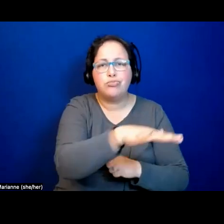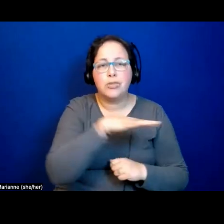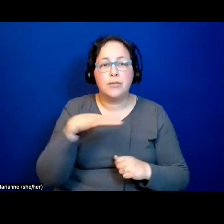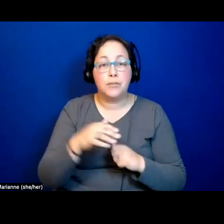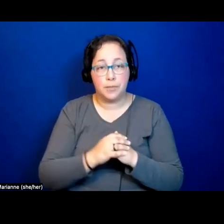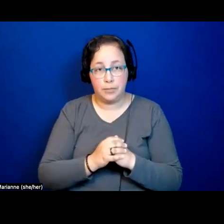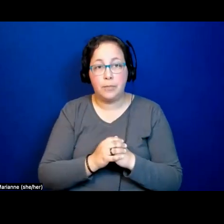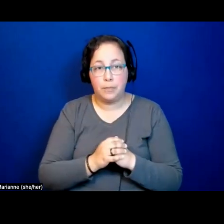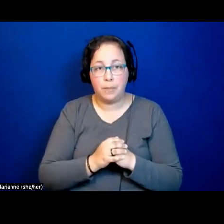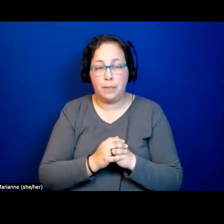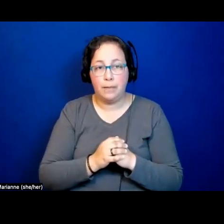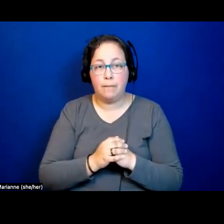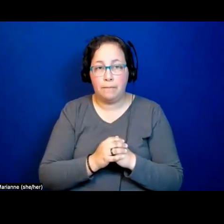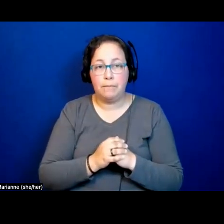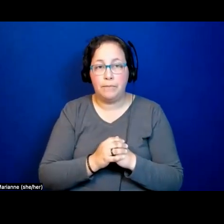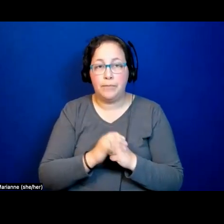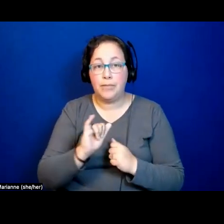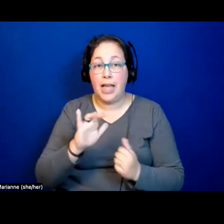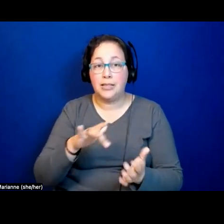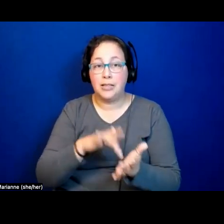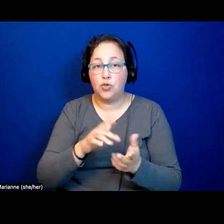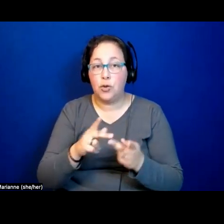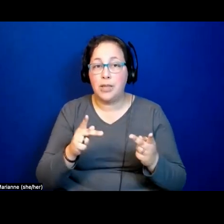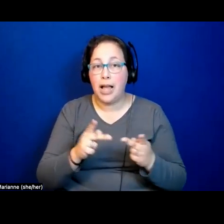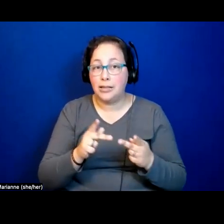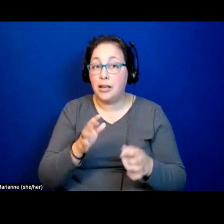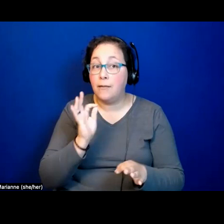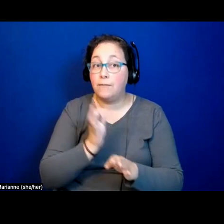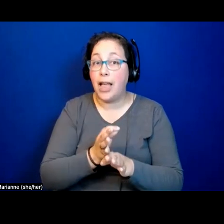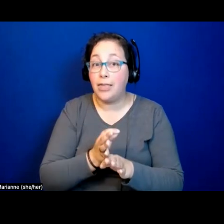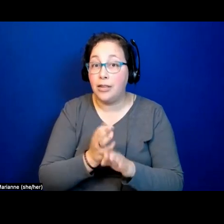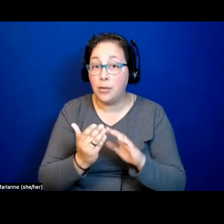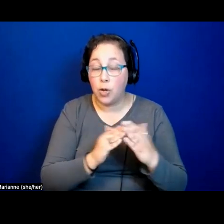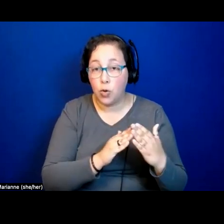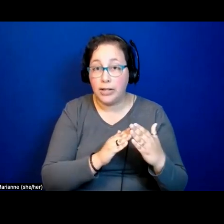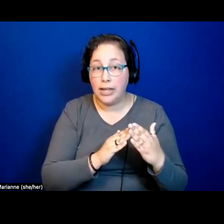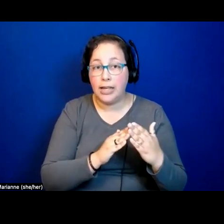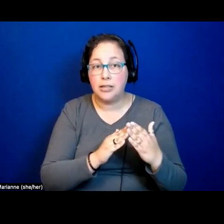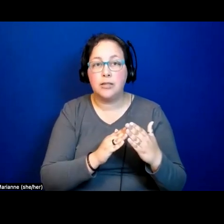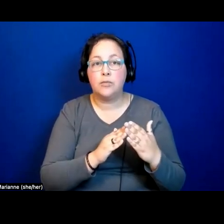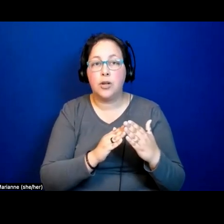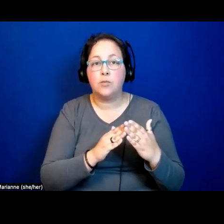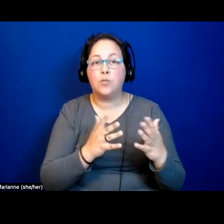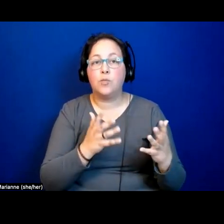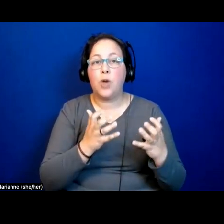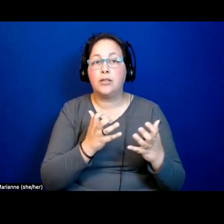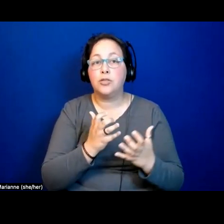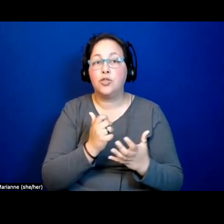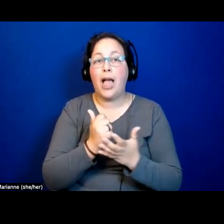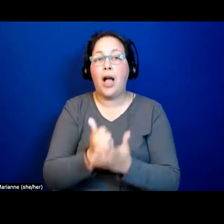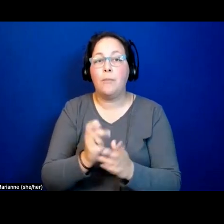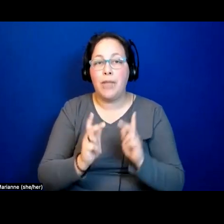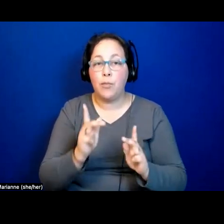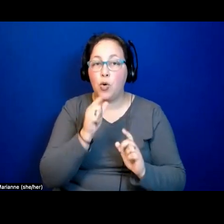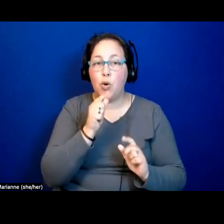central places have become key for the well-being of long-distance migrants who are